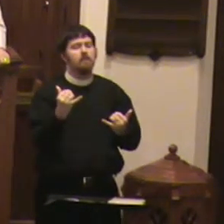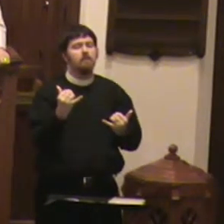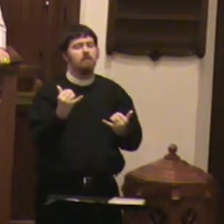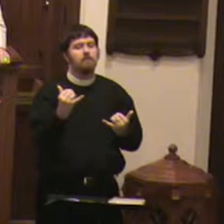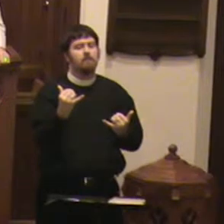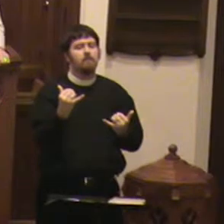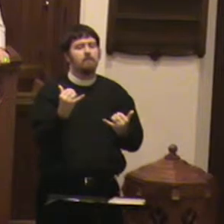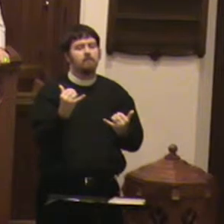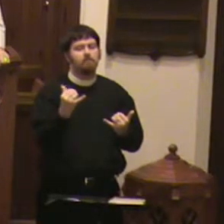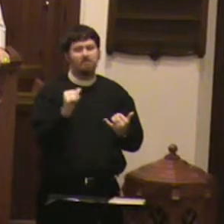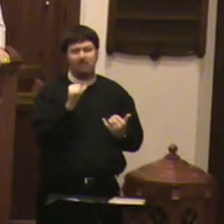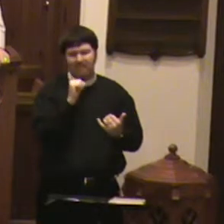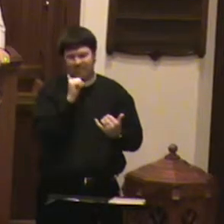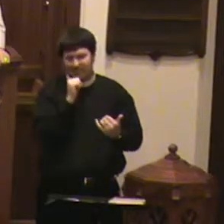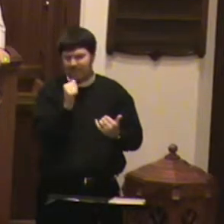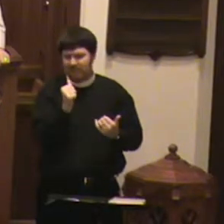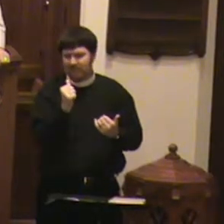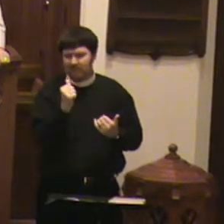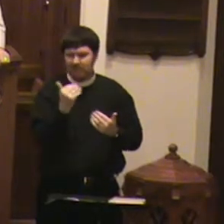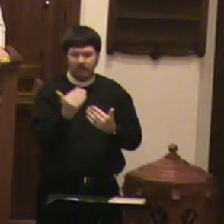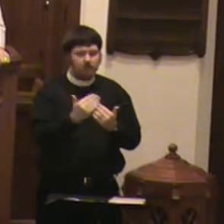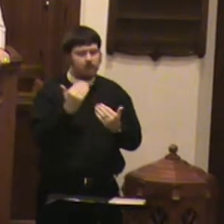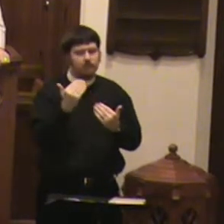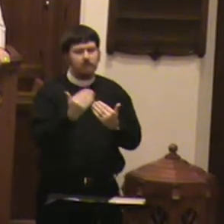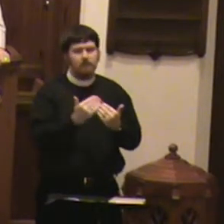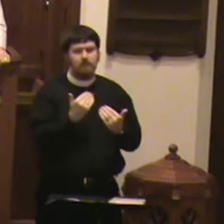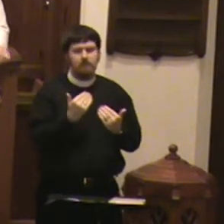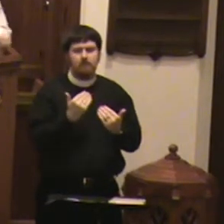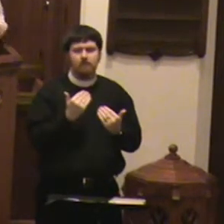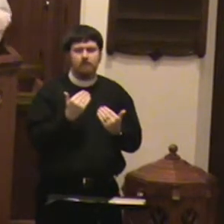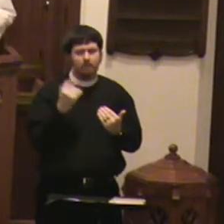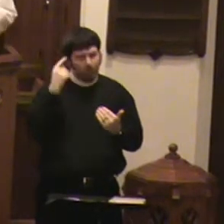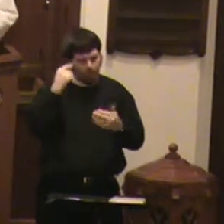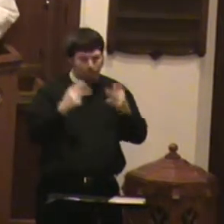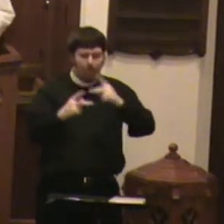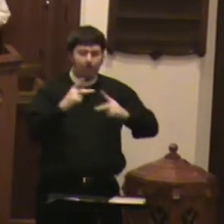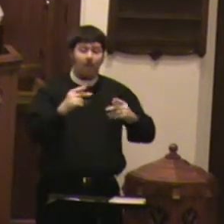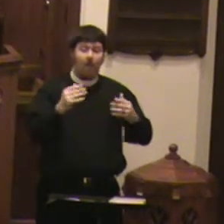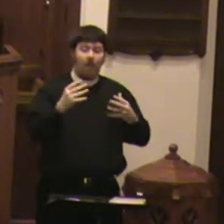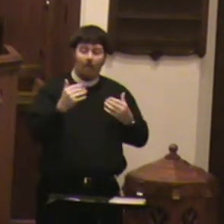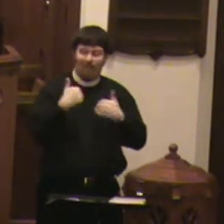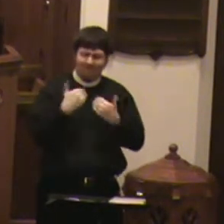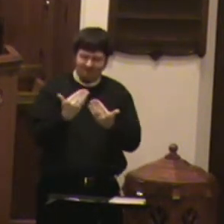it's not so easy for people to have this kind of peace.